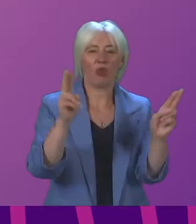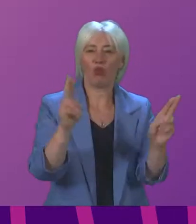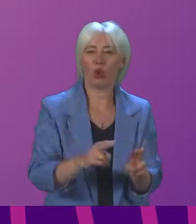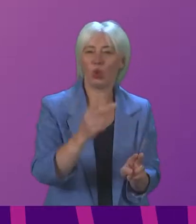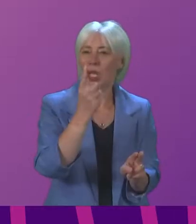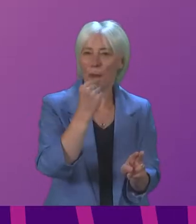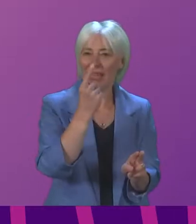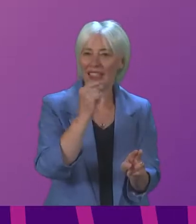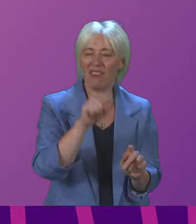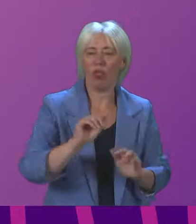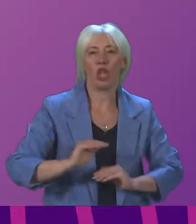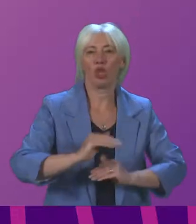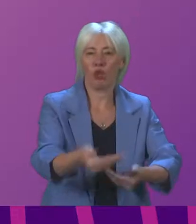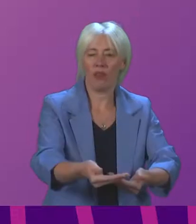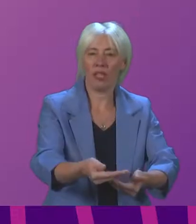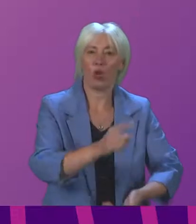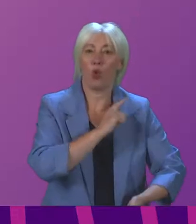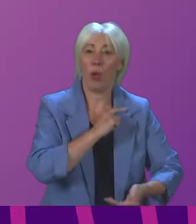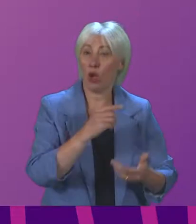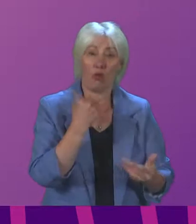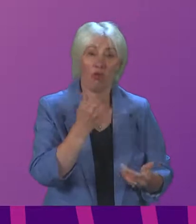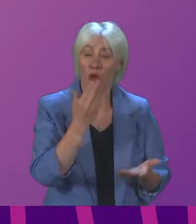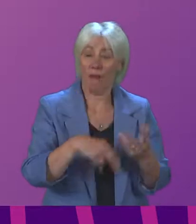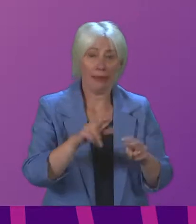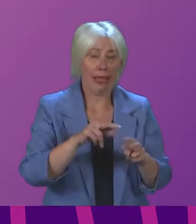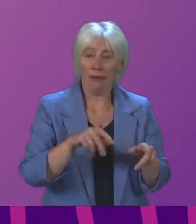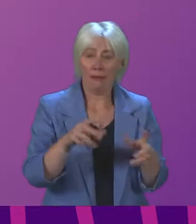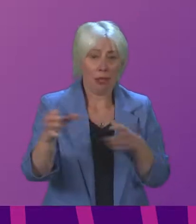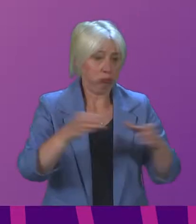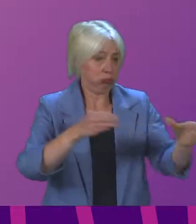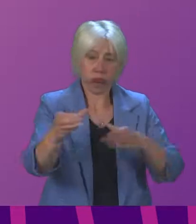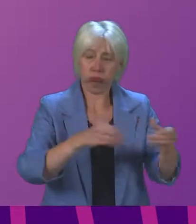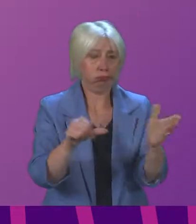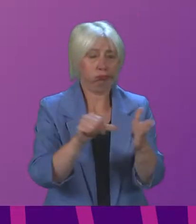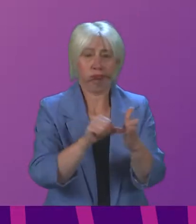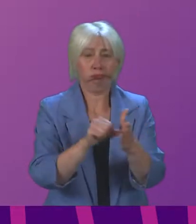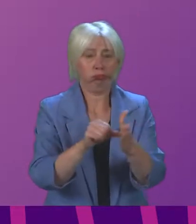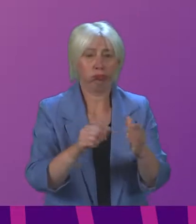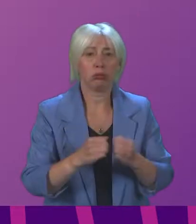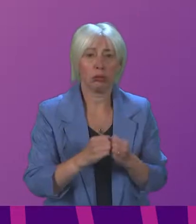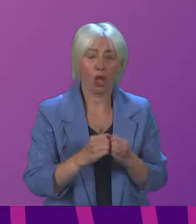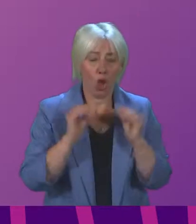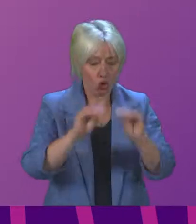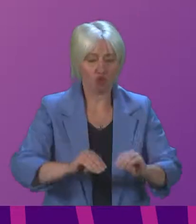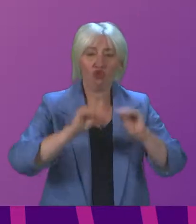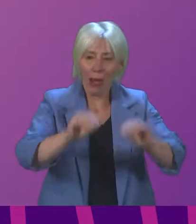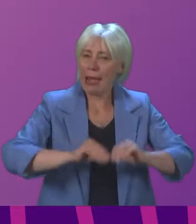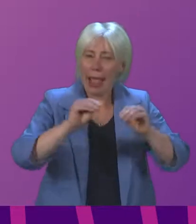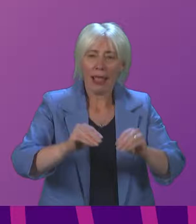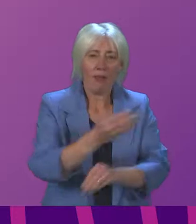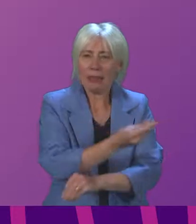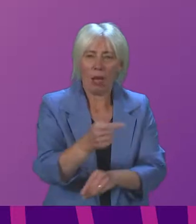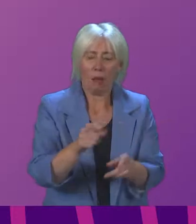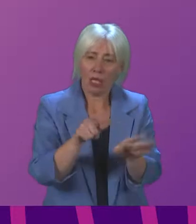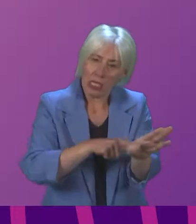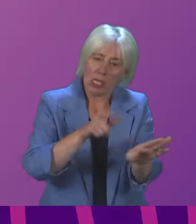for service delivery due to recruitment shortages. The training can take years for the majority of health professions, but